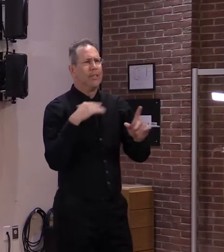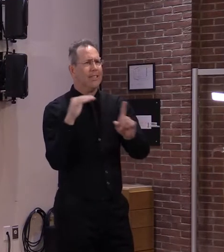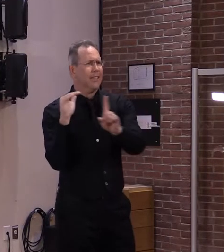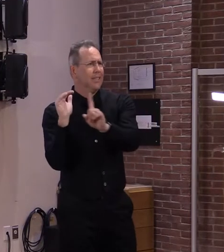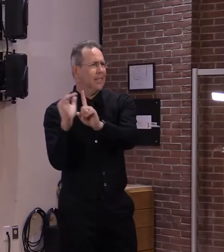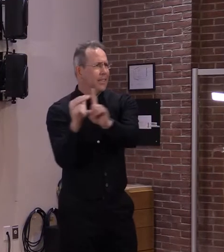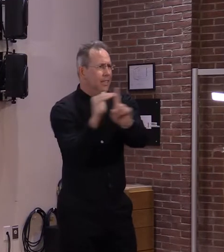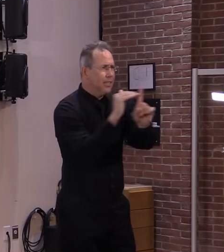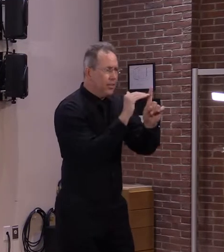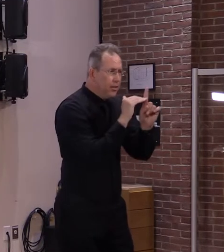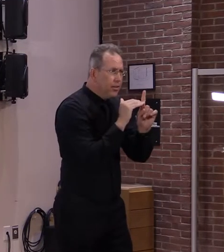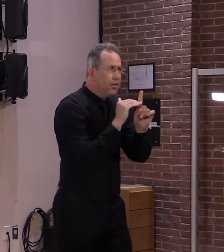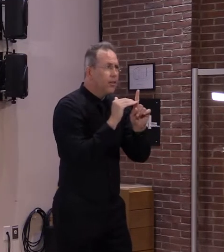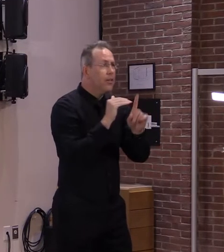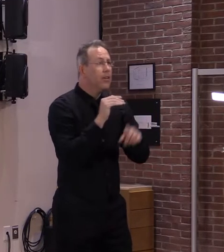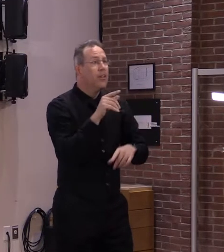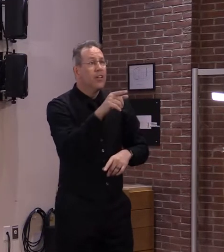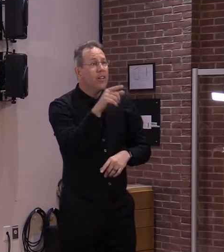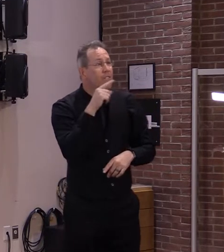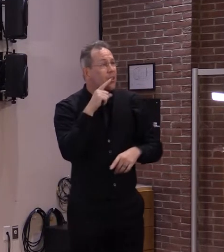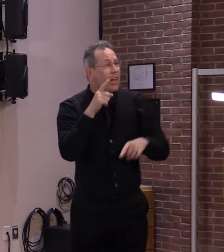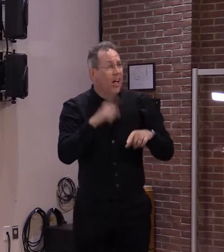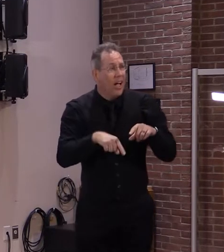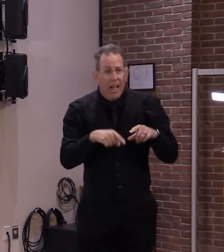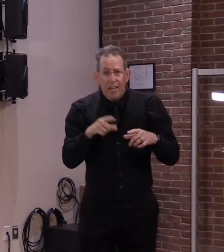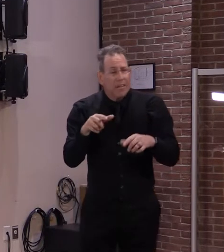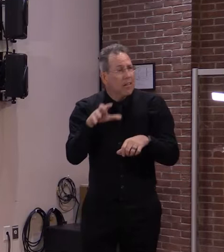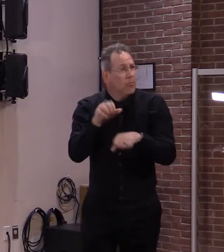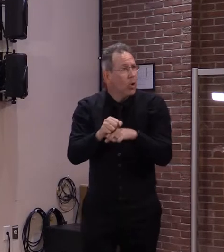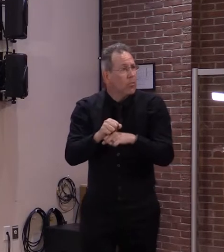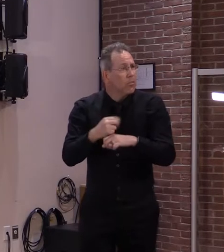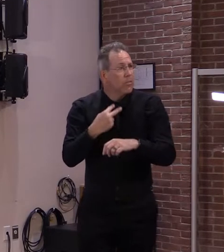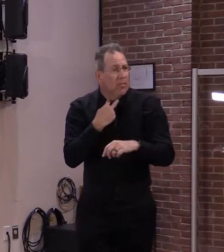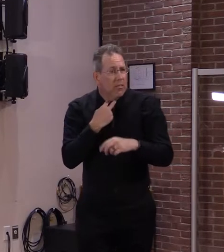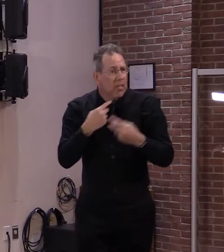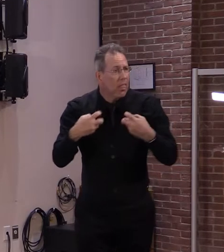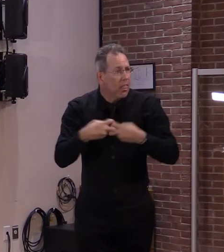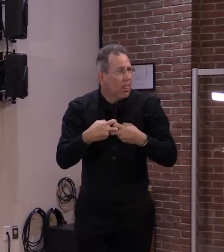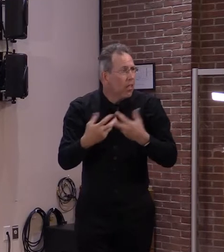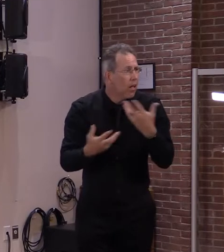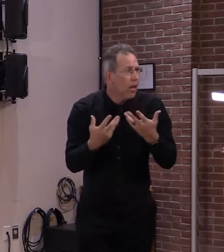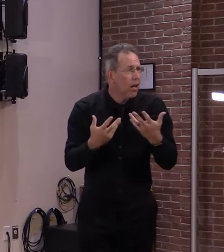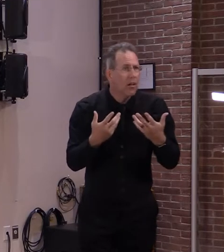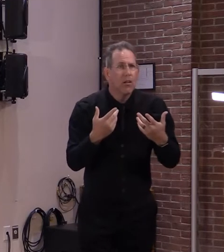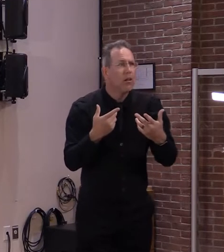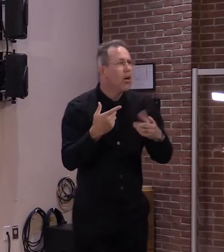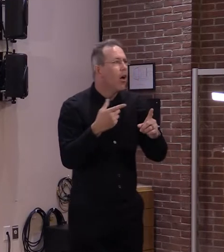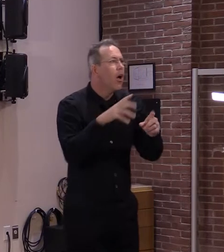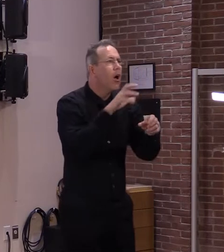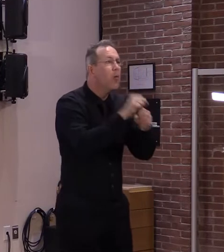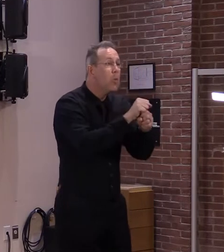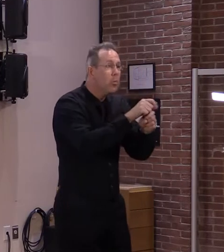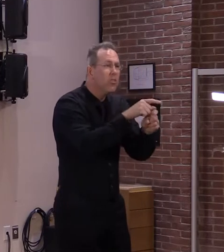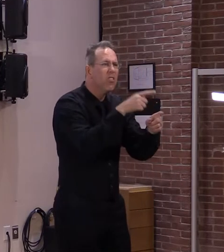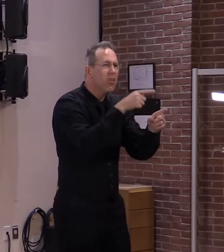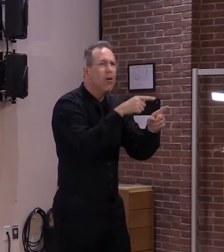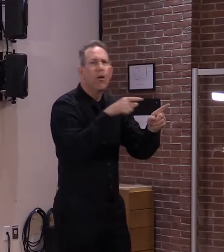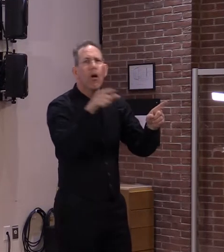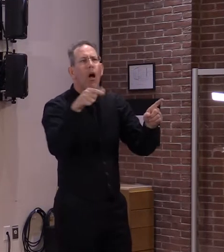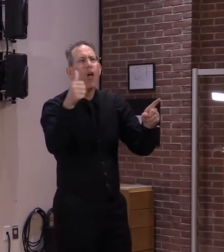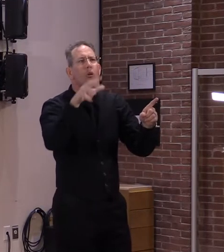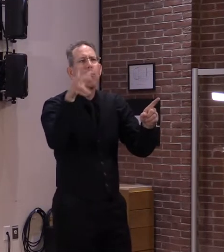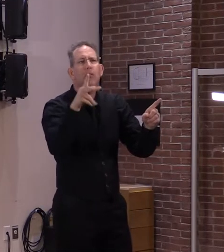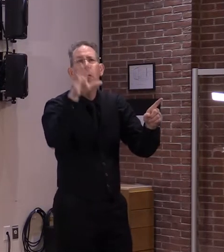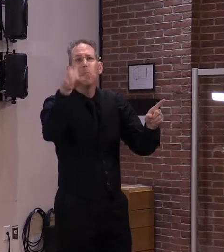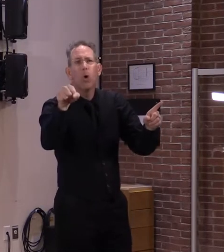unable to make your scheduled appointment, please cancel or reschedule it in the registration system. This will